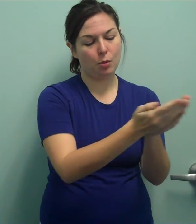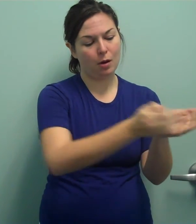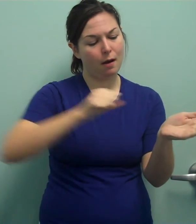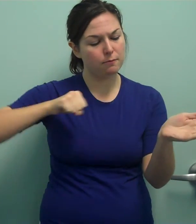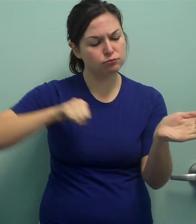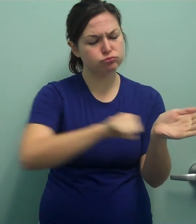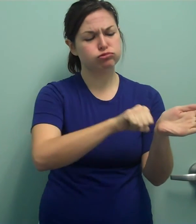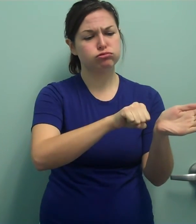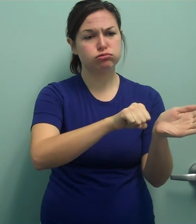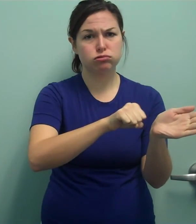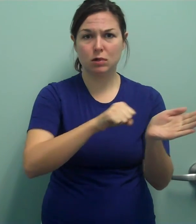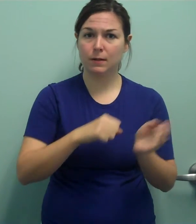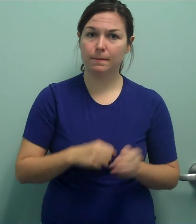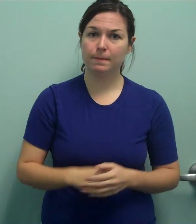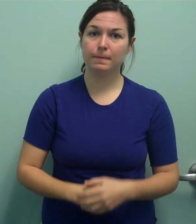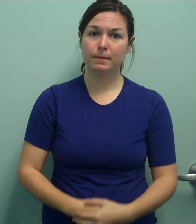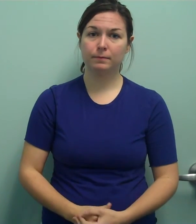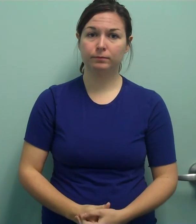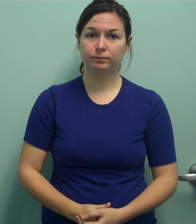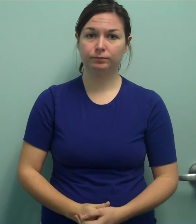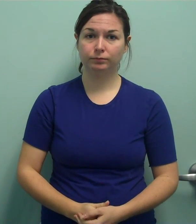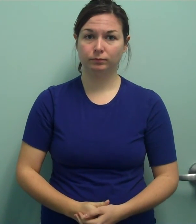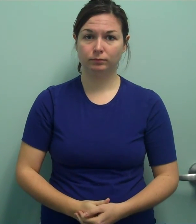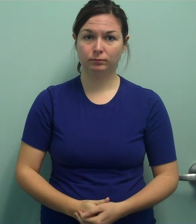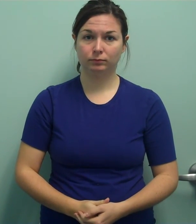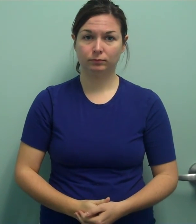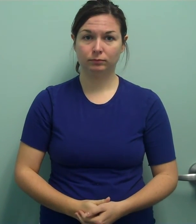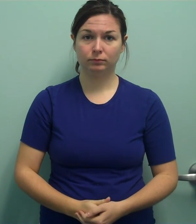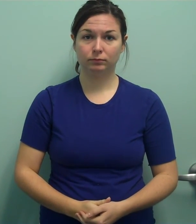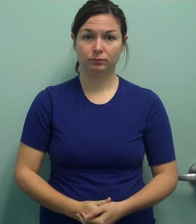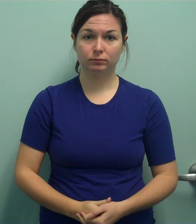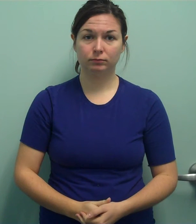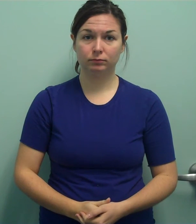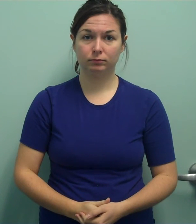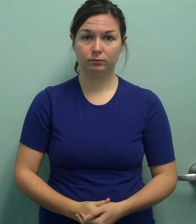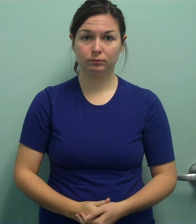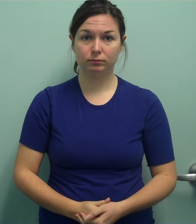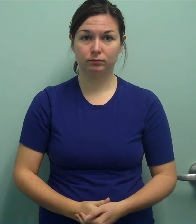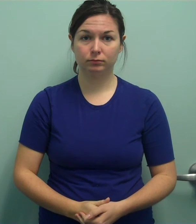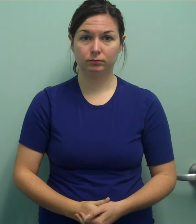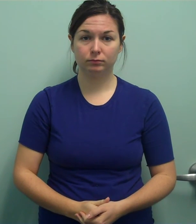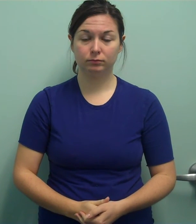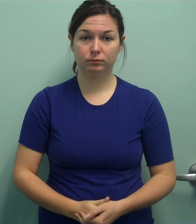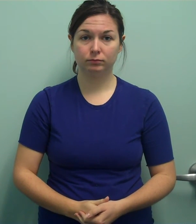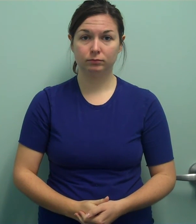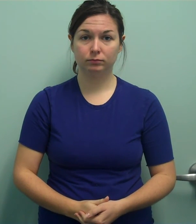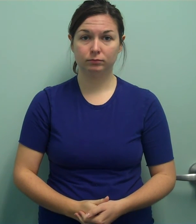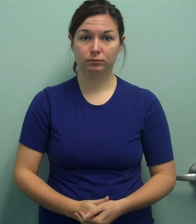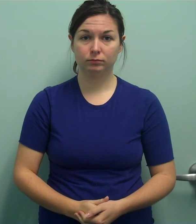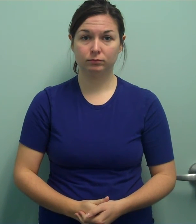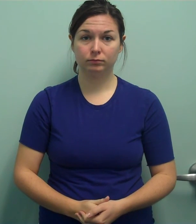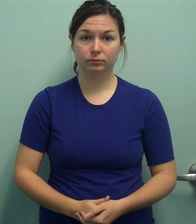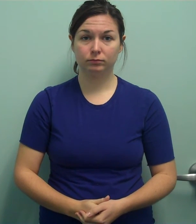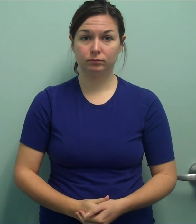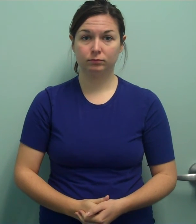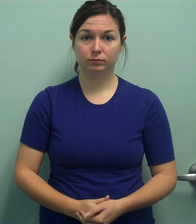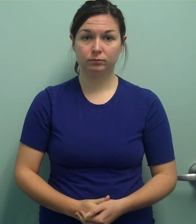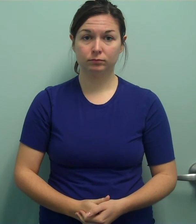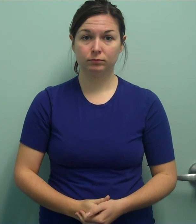So, I'll put the sails all the way up, gather as much wind as I can, and float effortlessly back to San